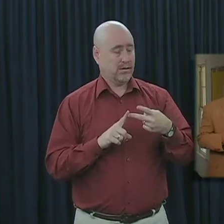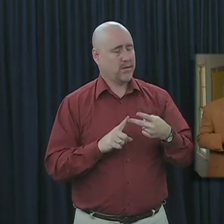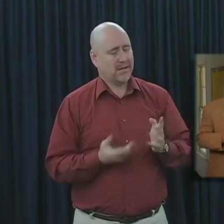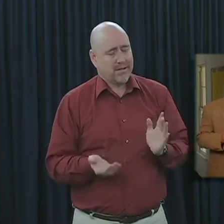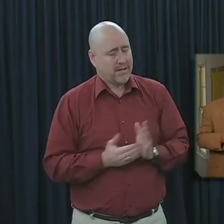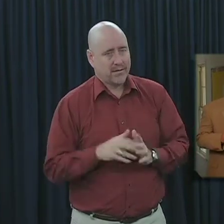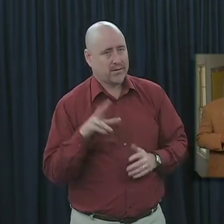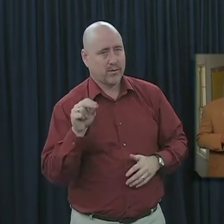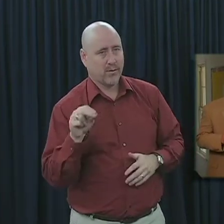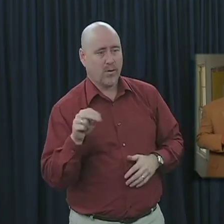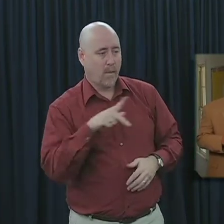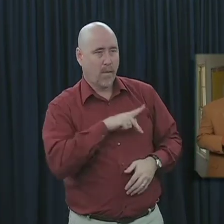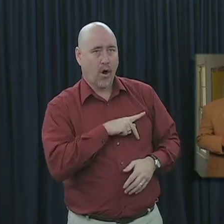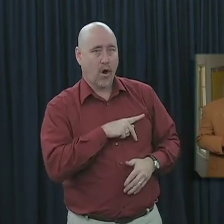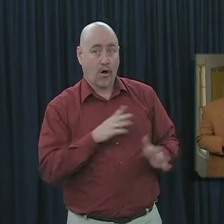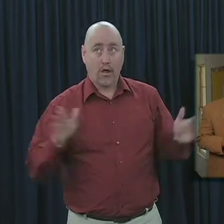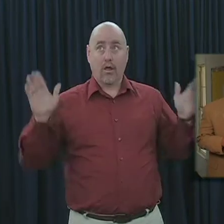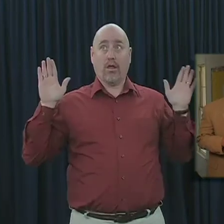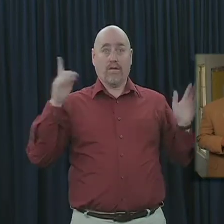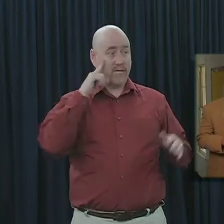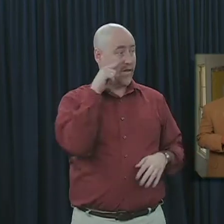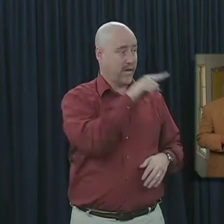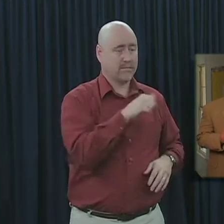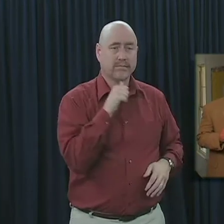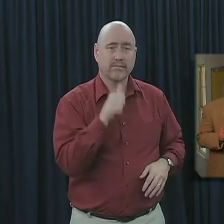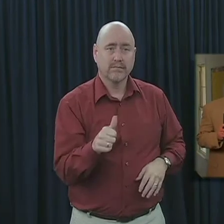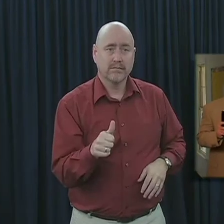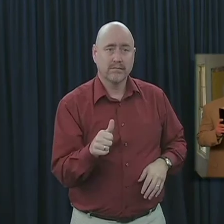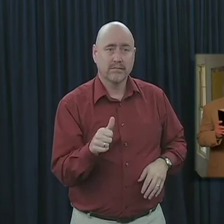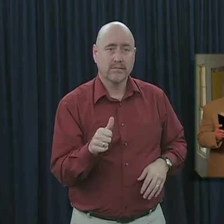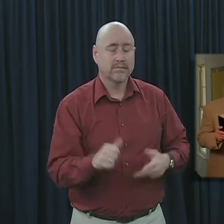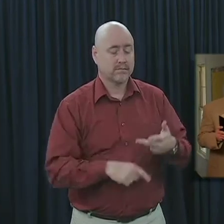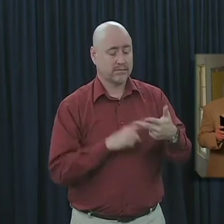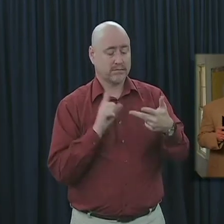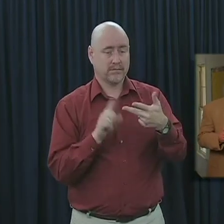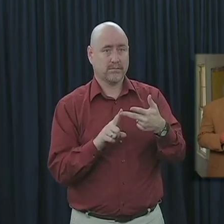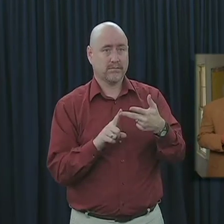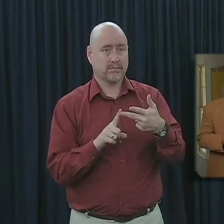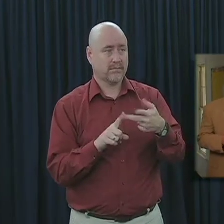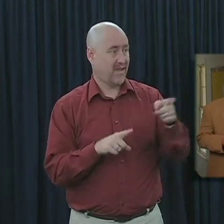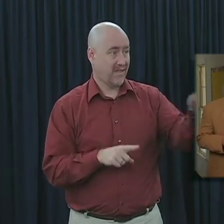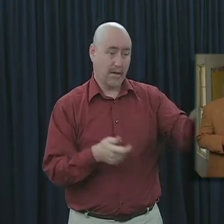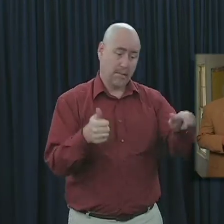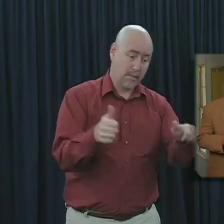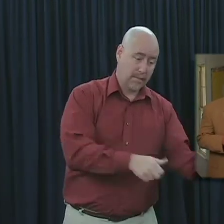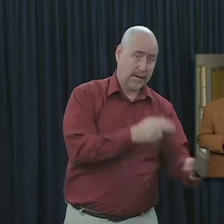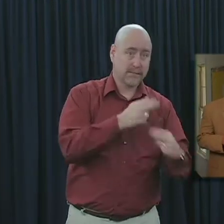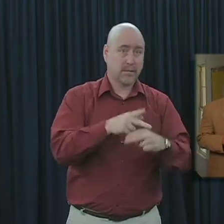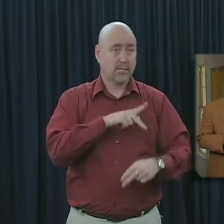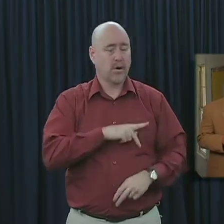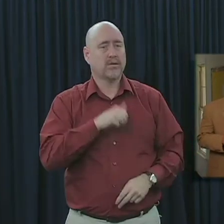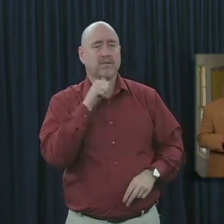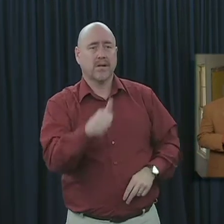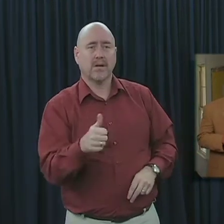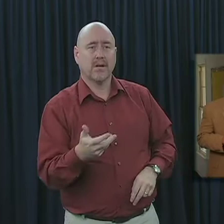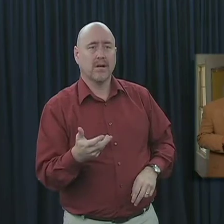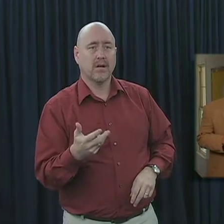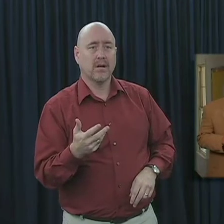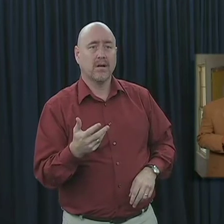no again. Paul was not crucified for them. And then, number three, they were not baptized in the name of Paul, but